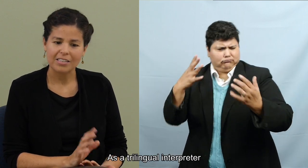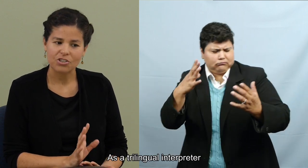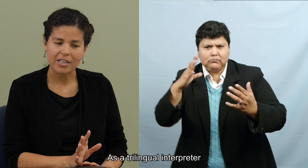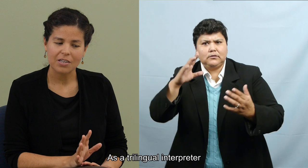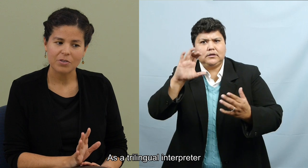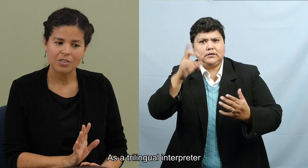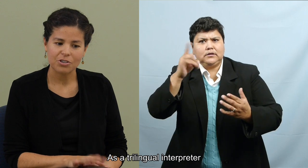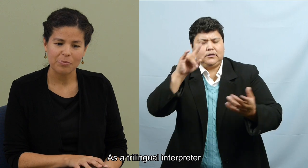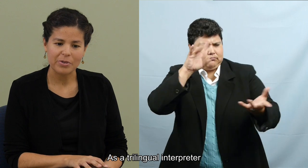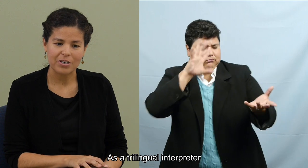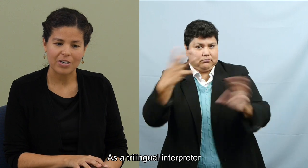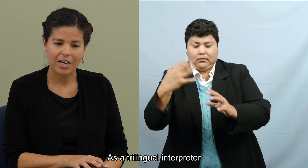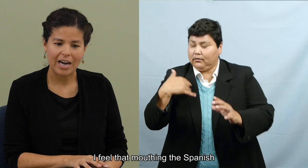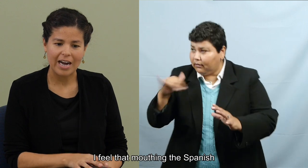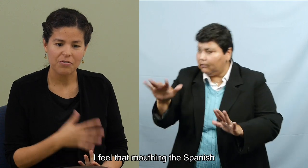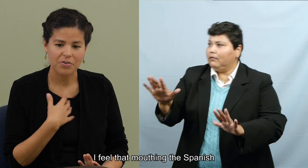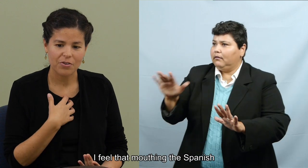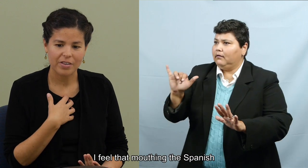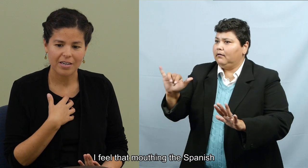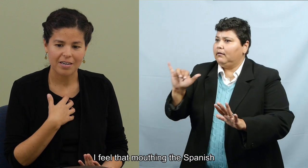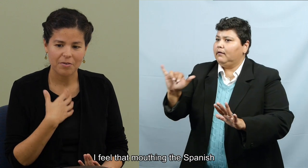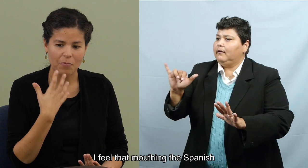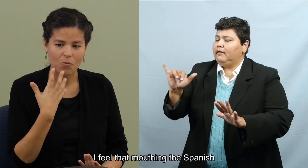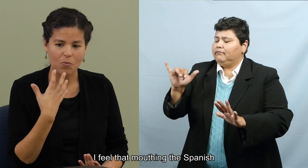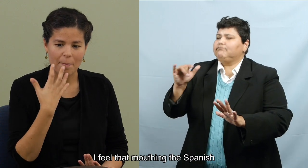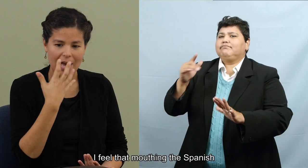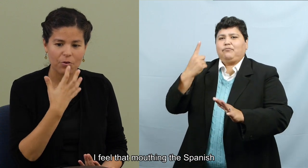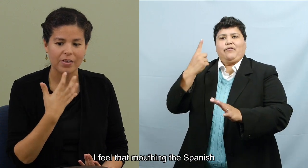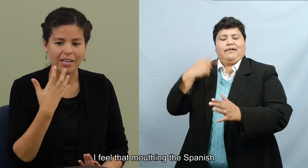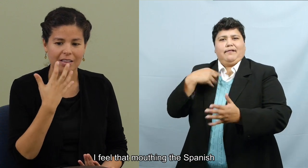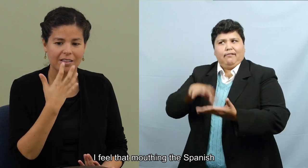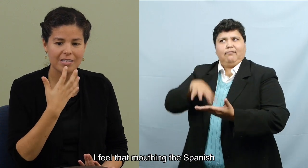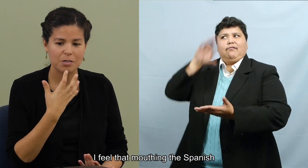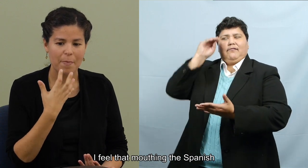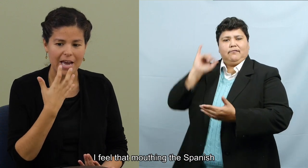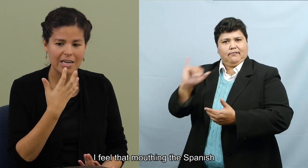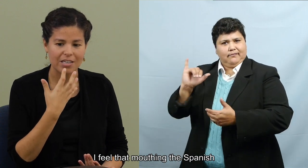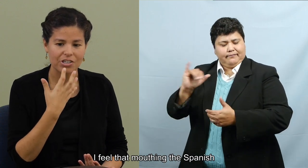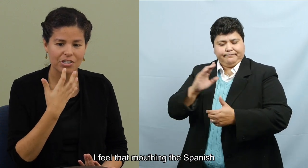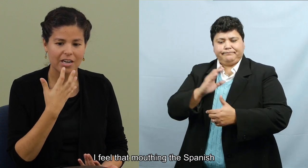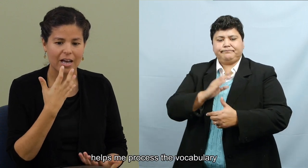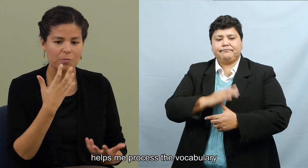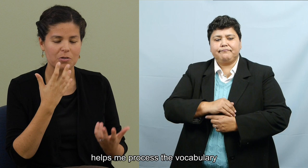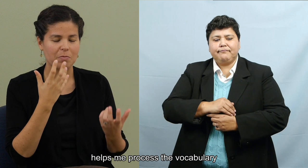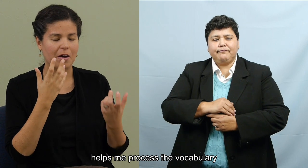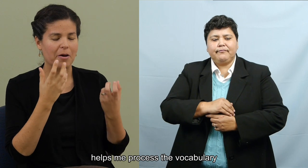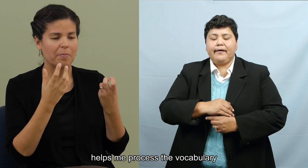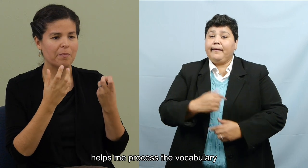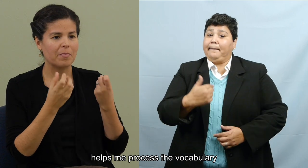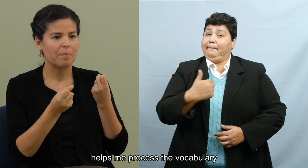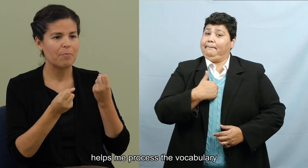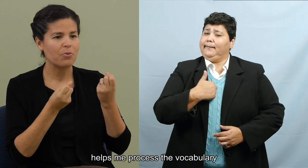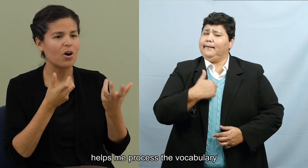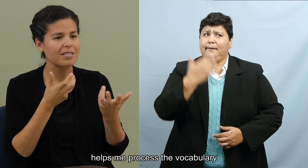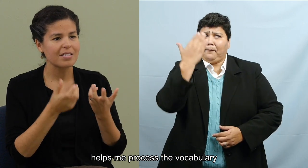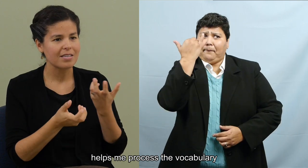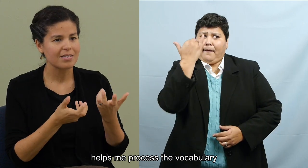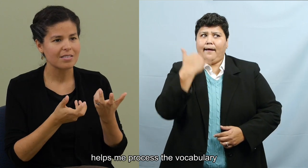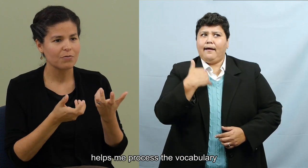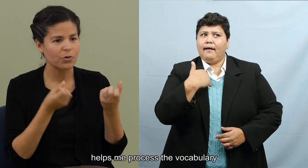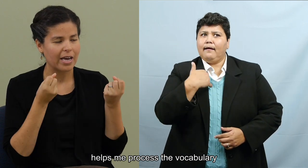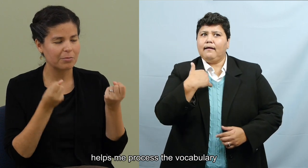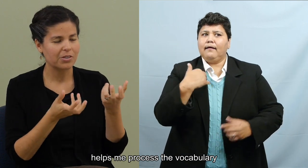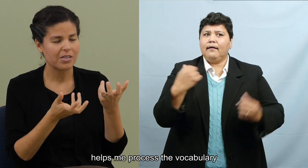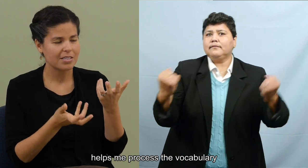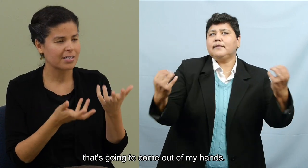As a trilingual interpreter, I feel that mouthing the Spanish helps me process